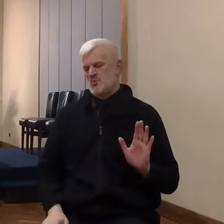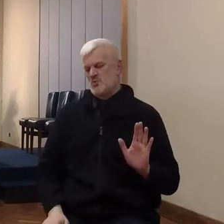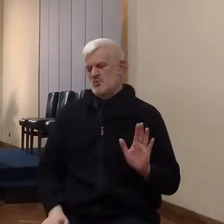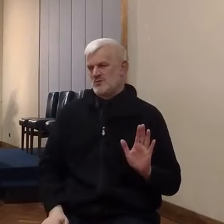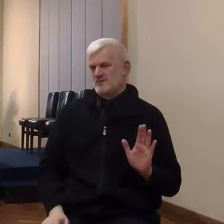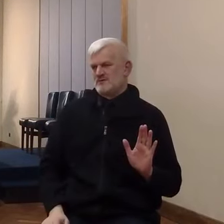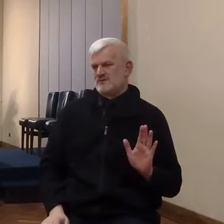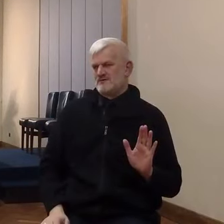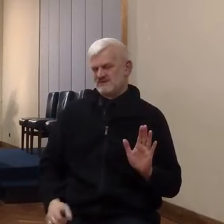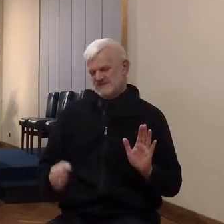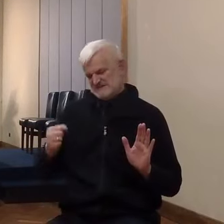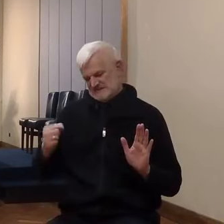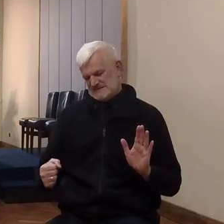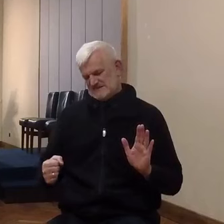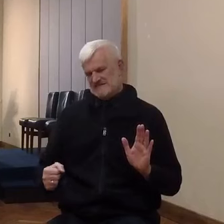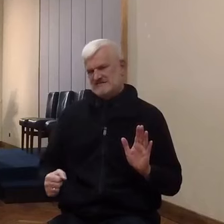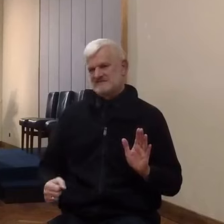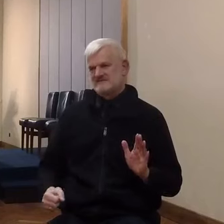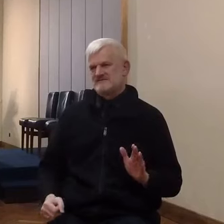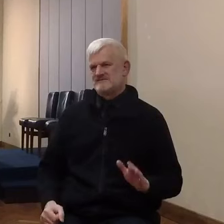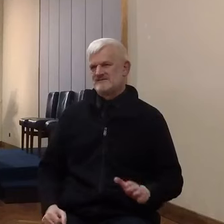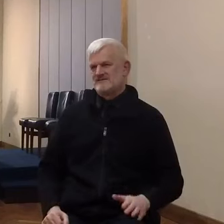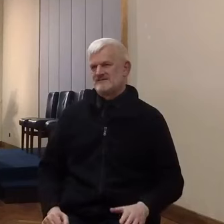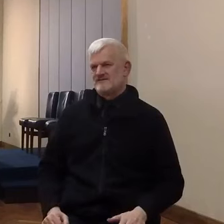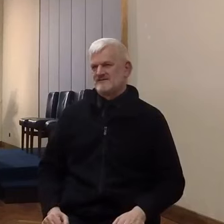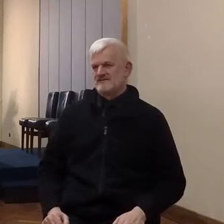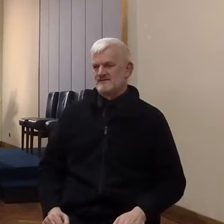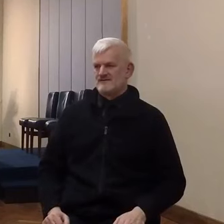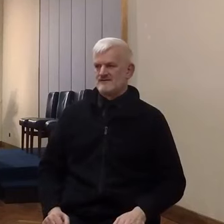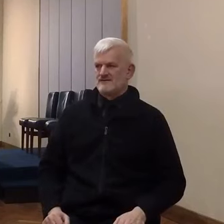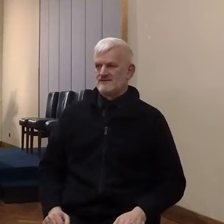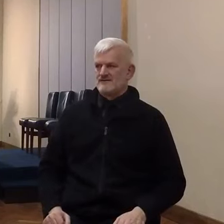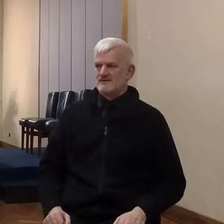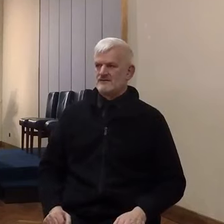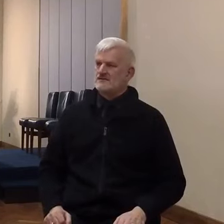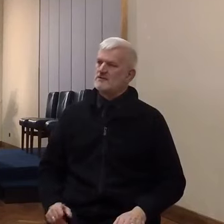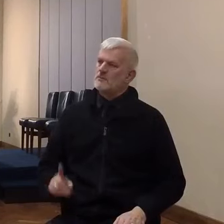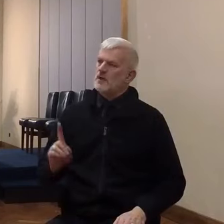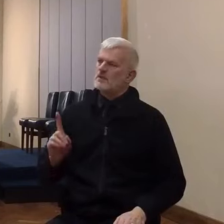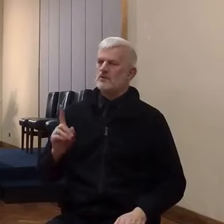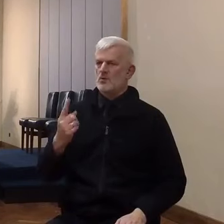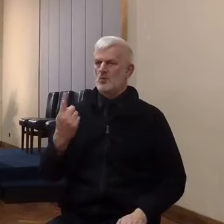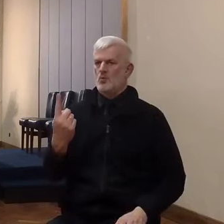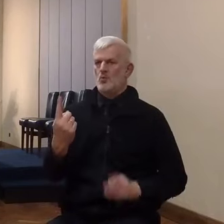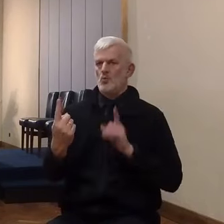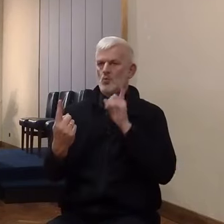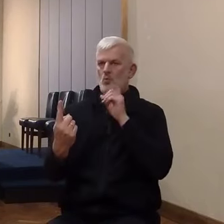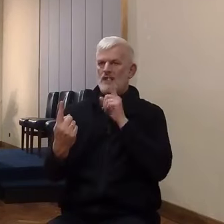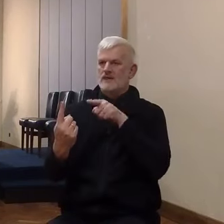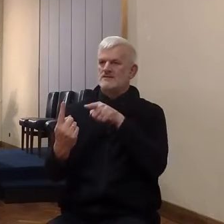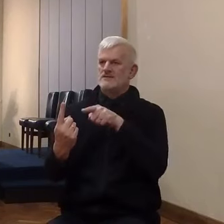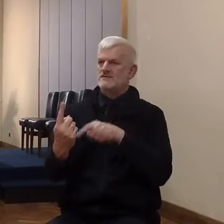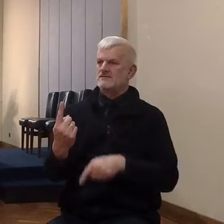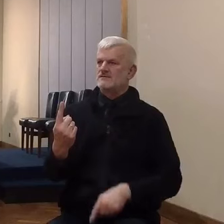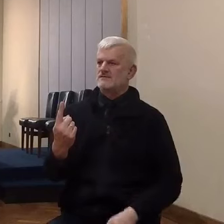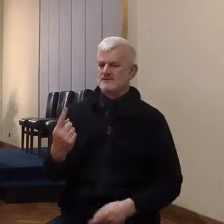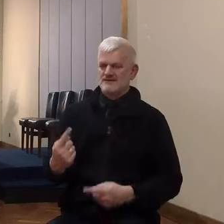obstinate in my terror. But man, their response is entirely different.